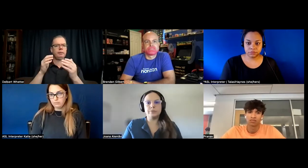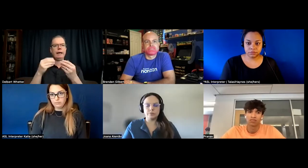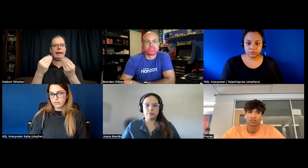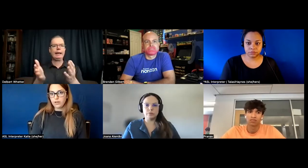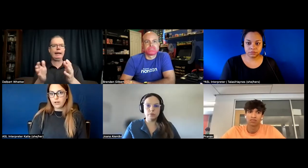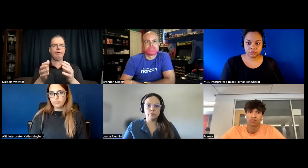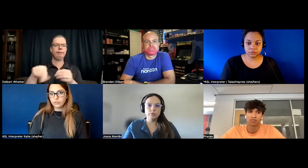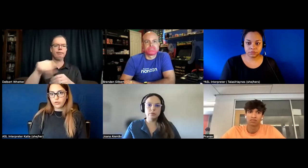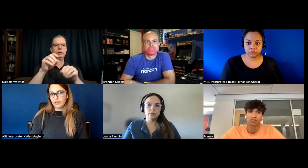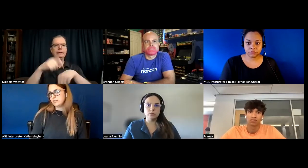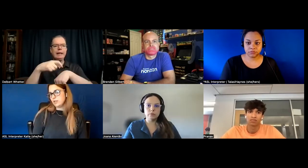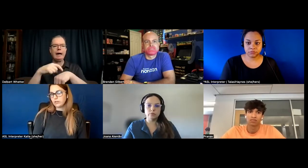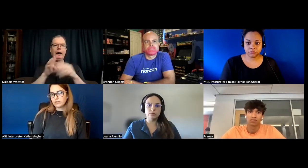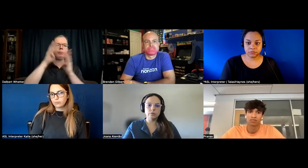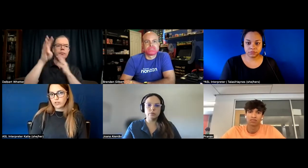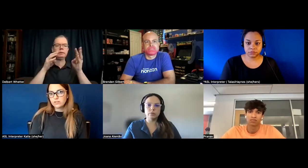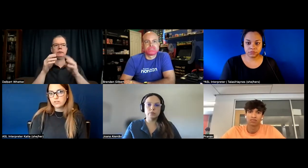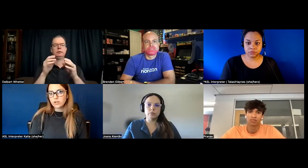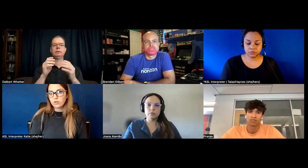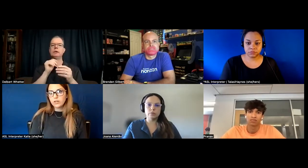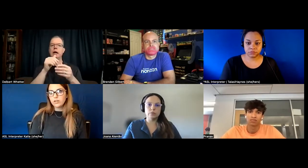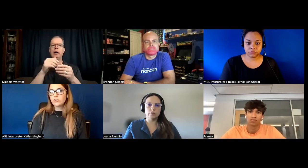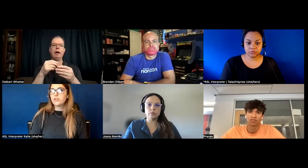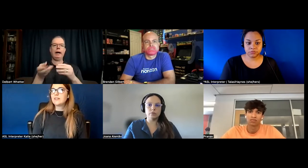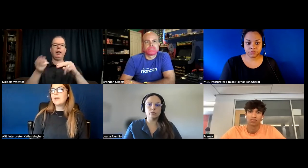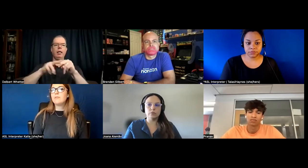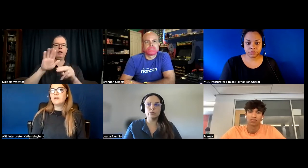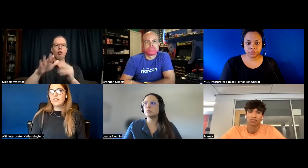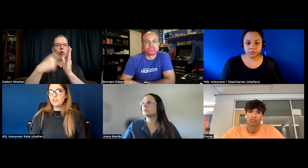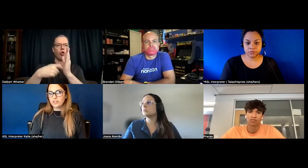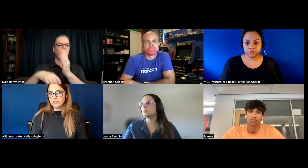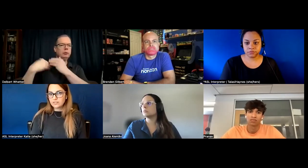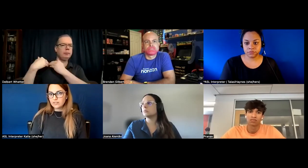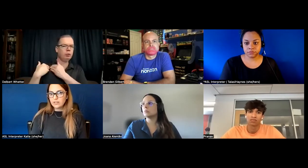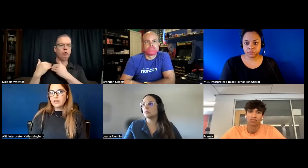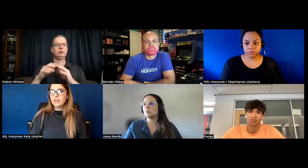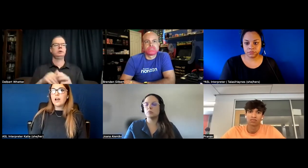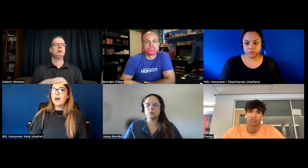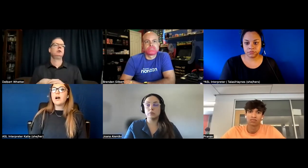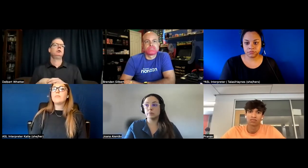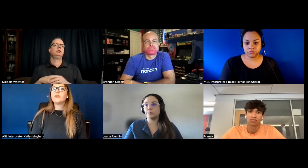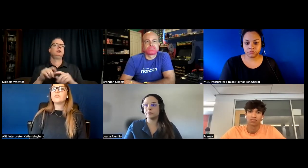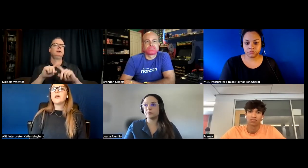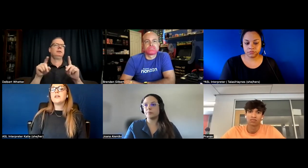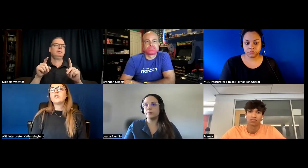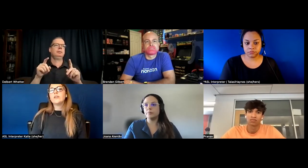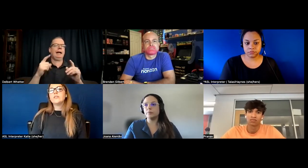um during its you know conception so during the time of innovations um there's been an increased